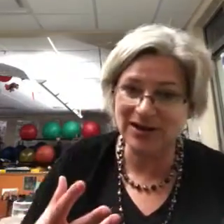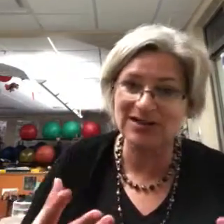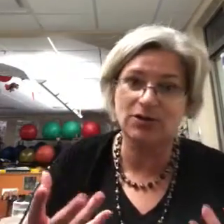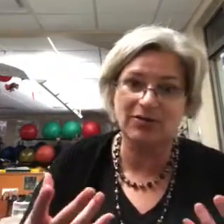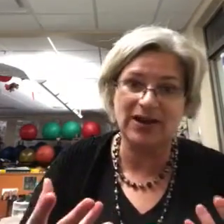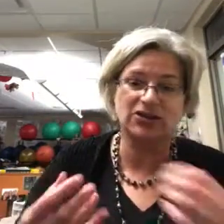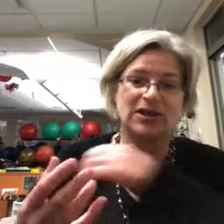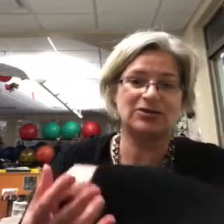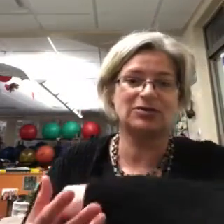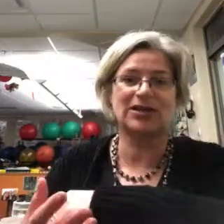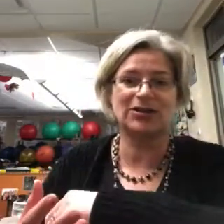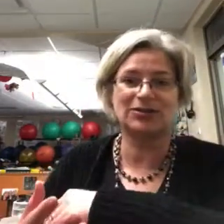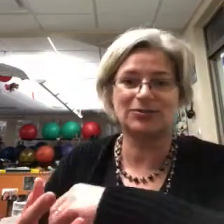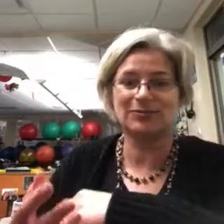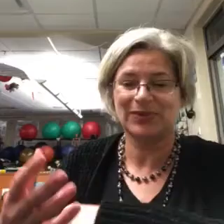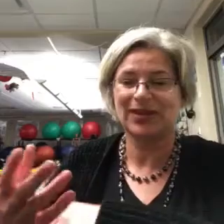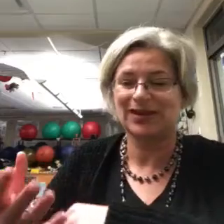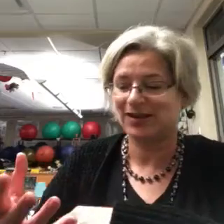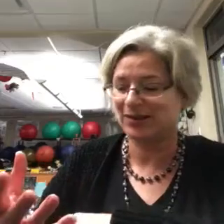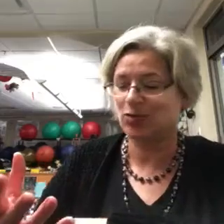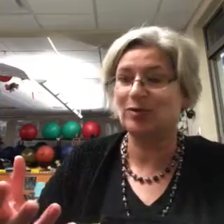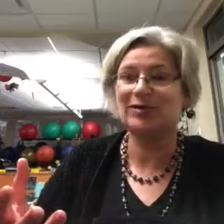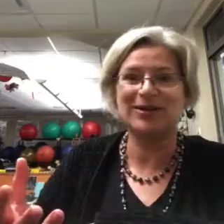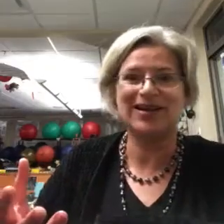heads. I'll go faster now so it's not so horrible. Ready?